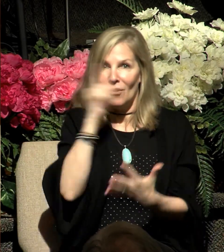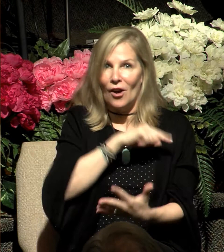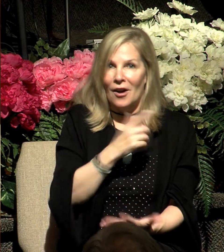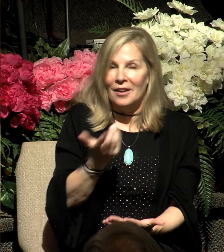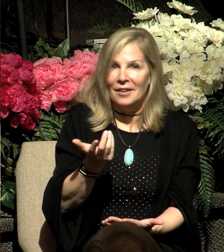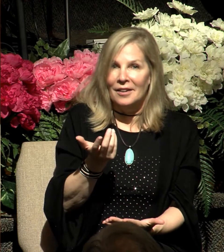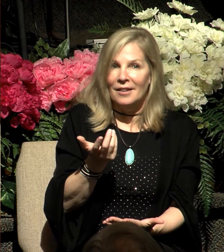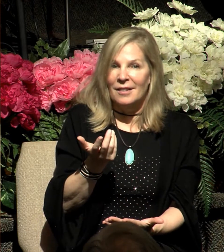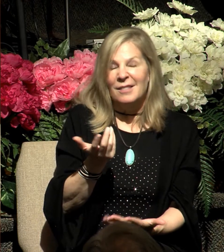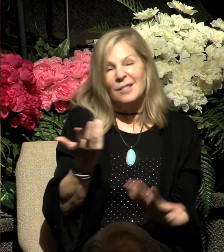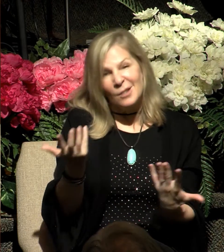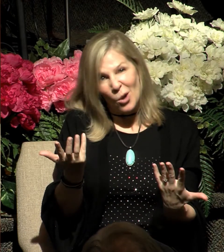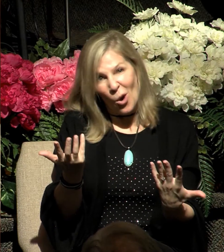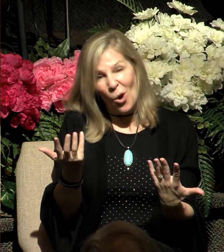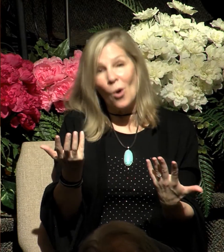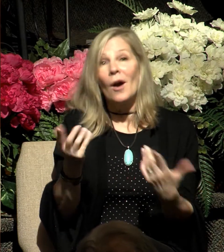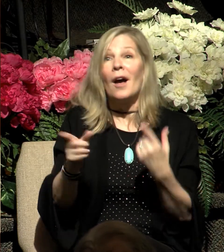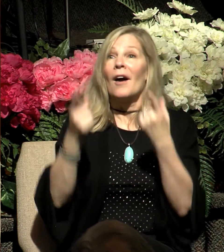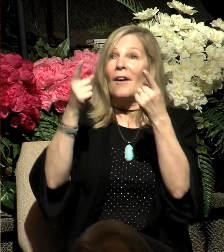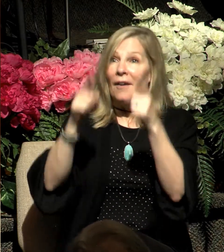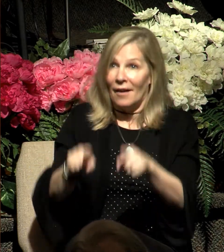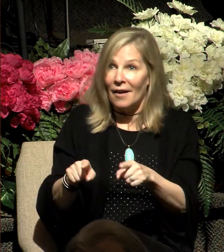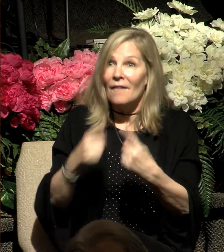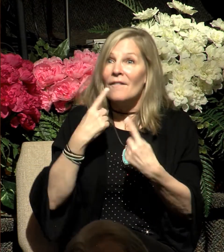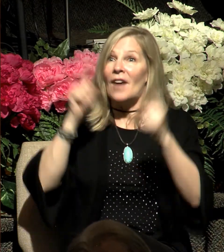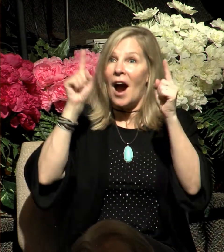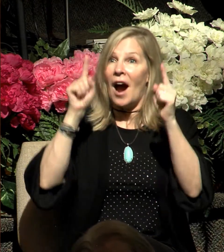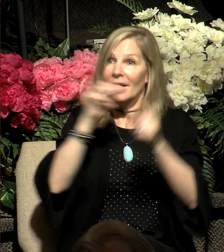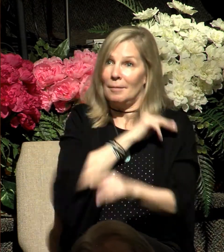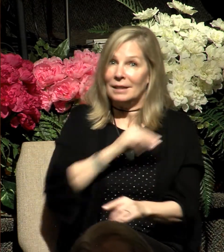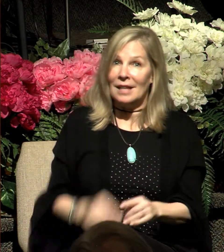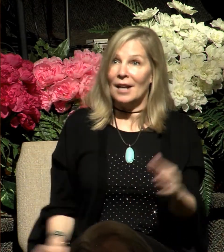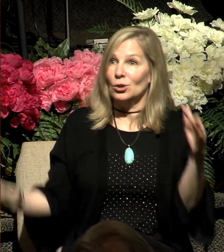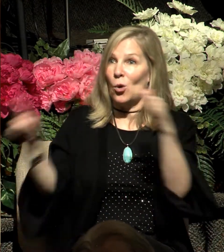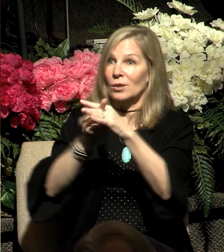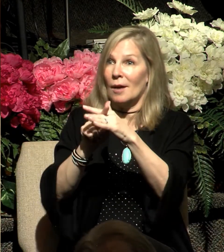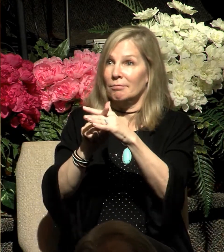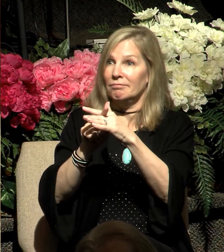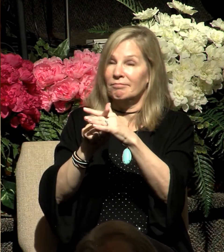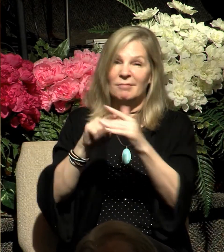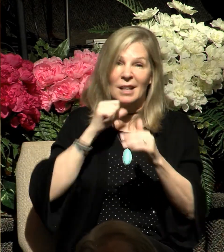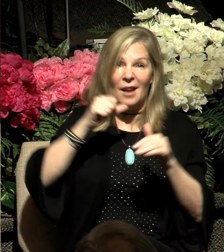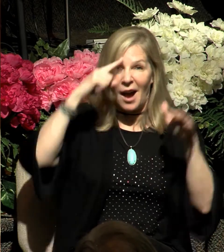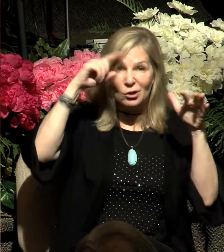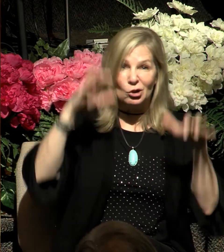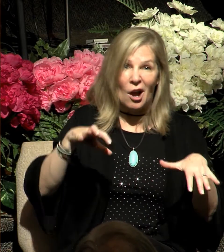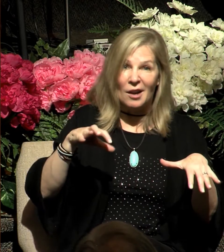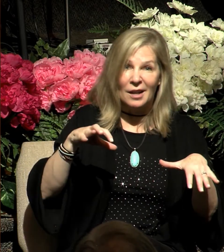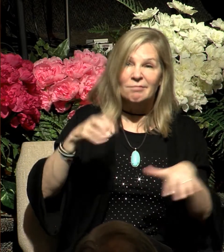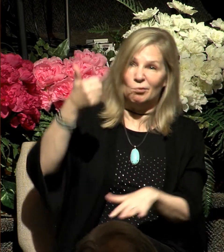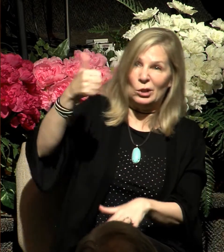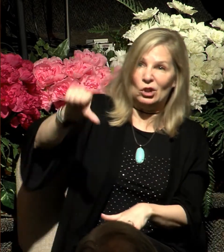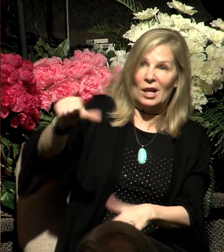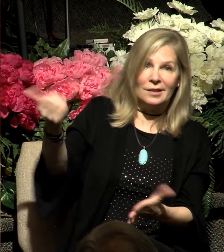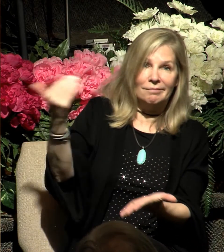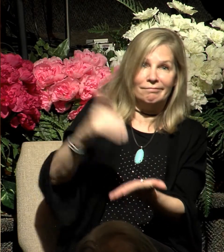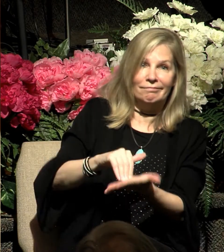shocking that when the Messiah came, they rejected him too. No wonder Stephen will soon tell the Sanhedrin that they always